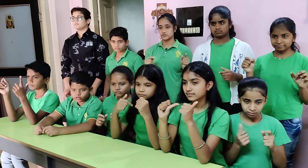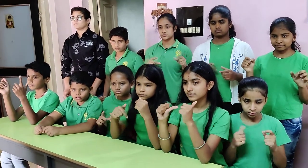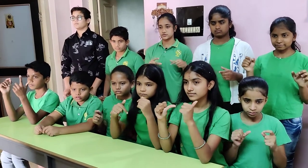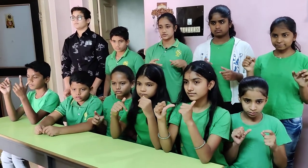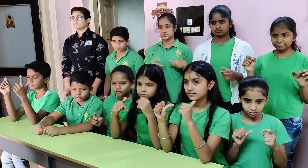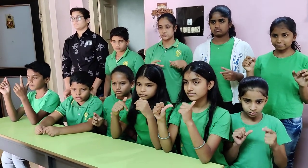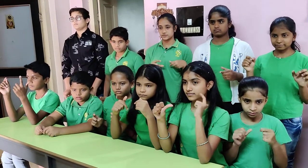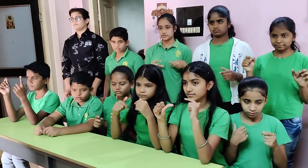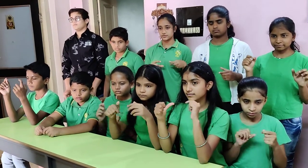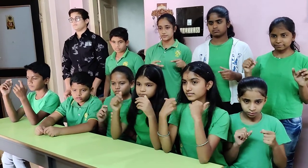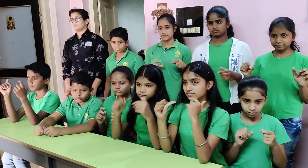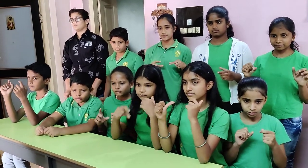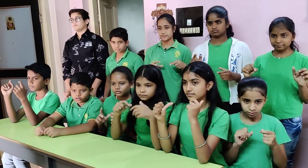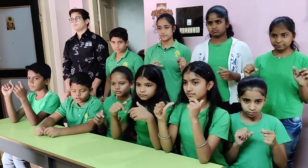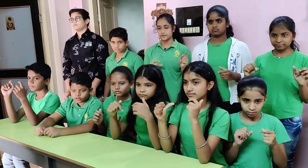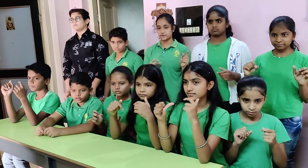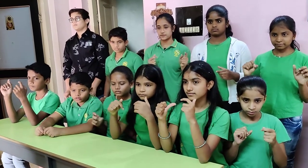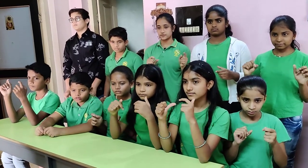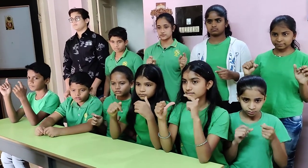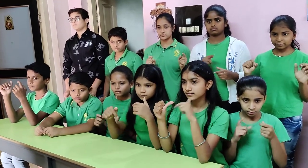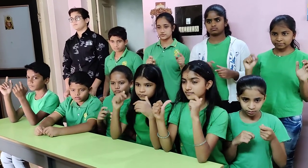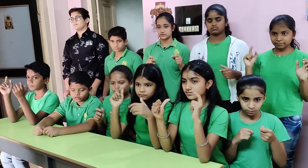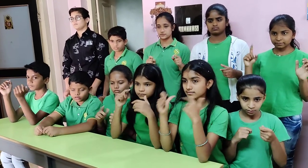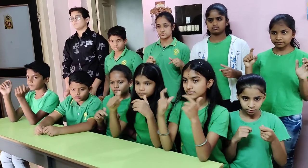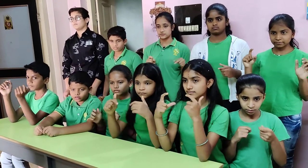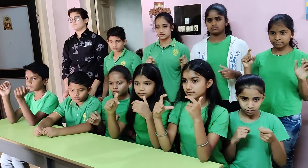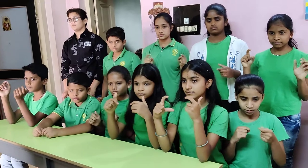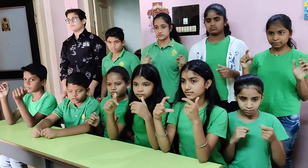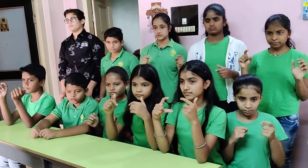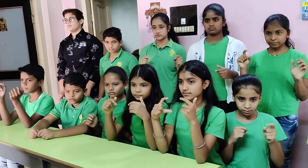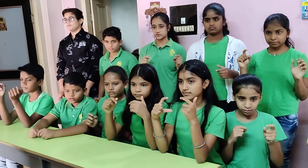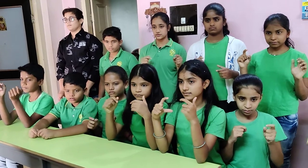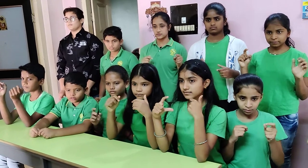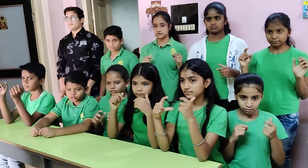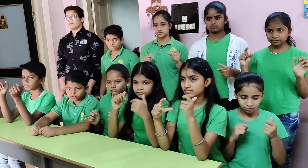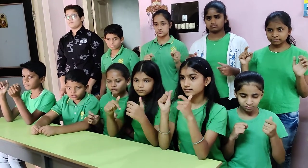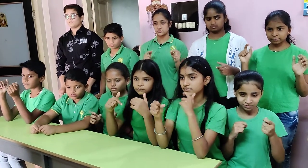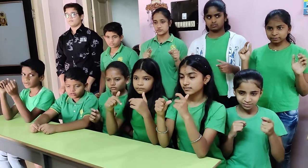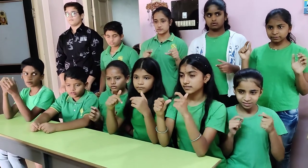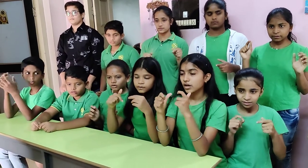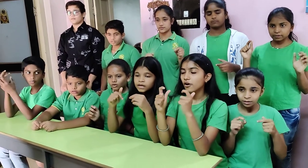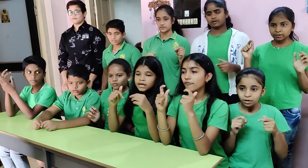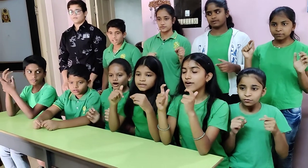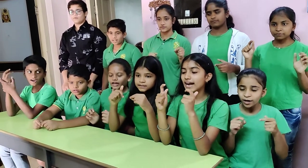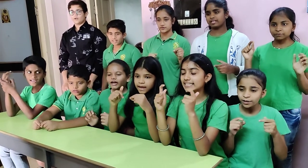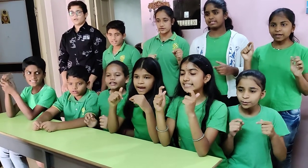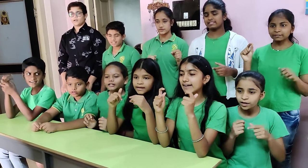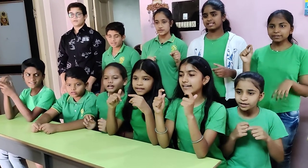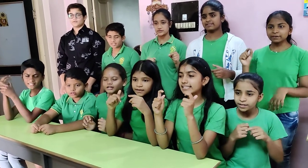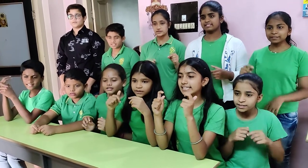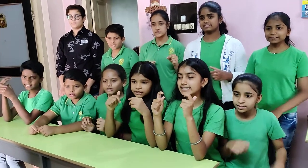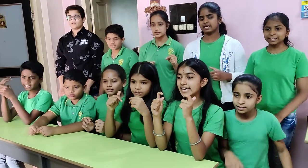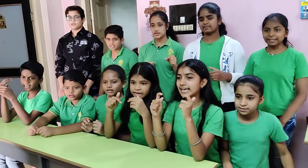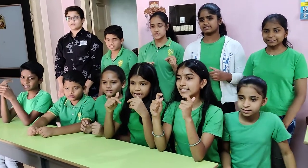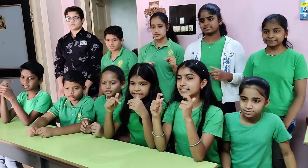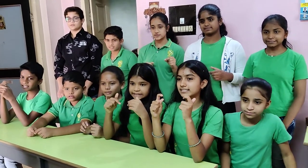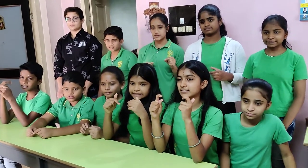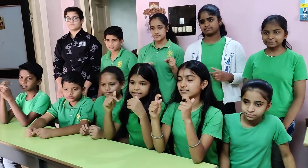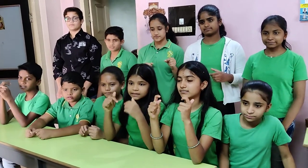twenty-one, ninety-five, seventeen. That is? 5, 76. Very good.